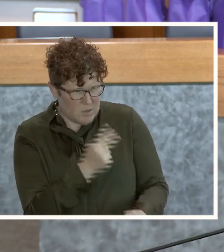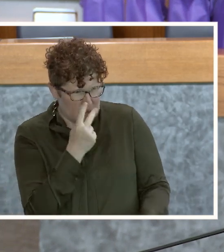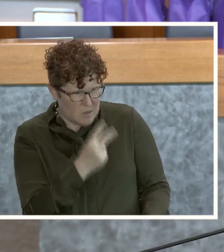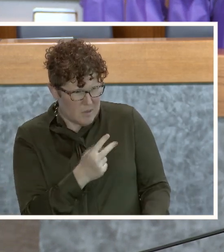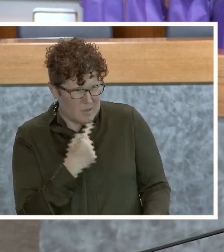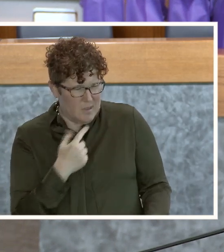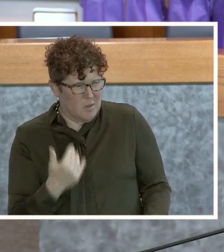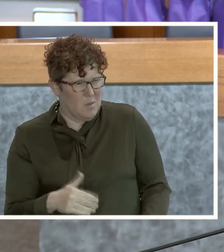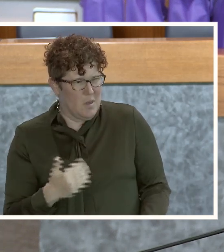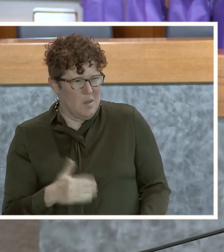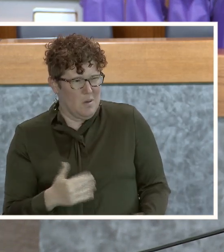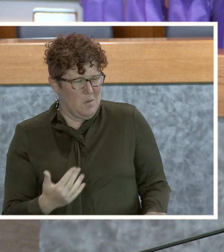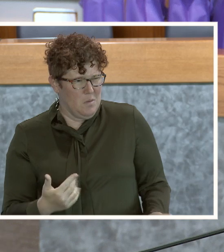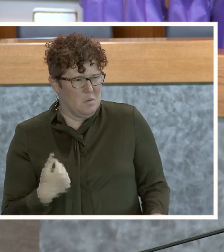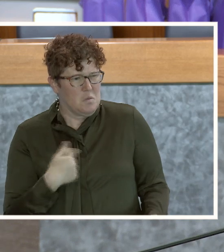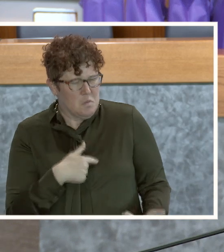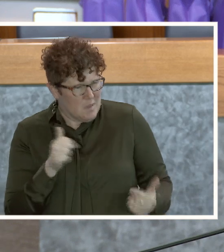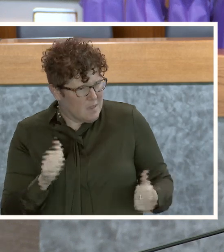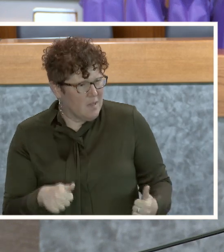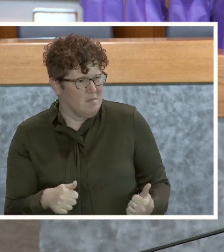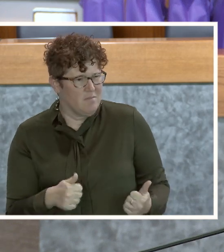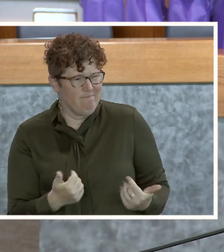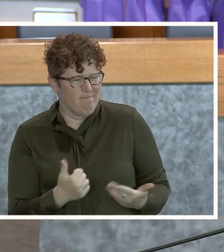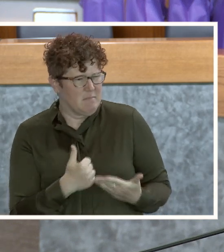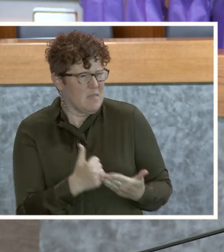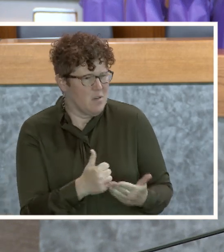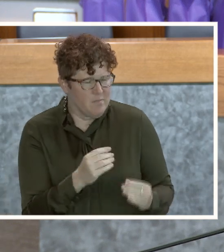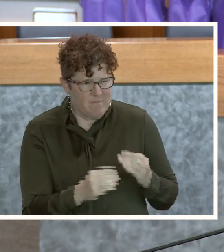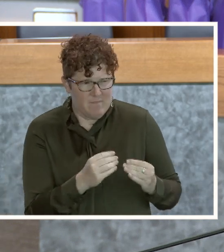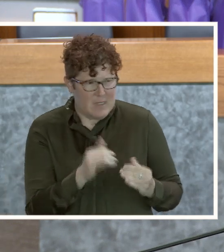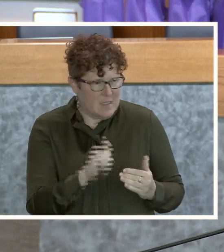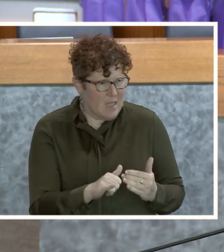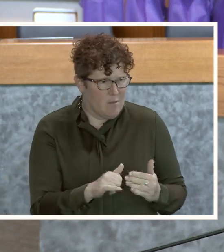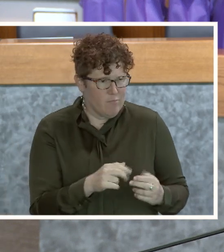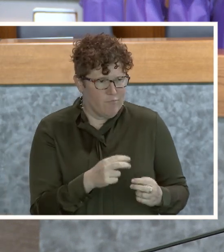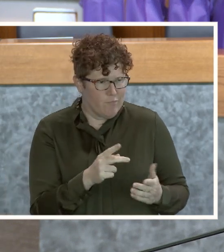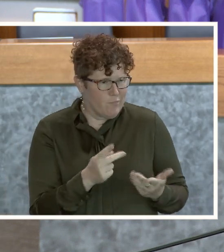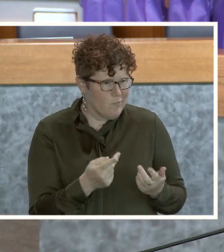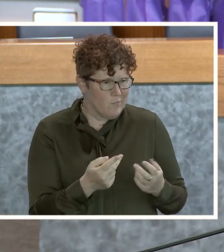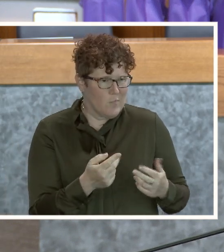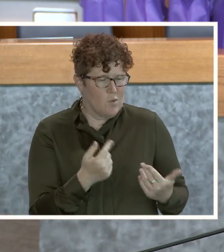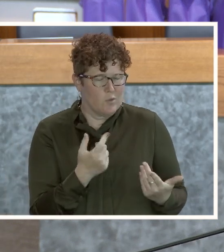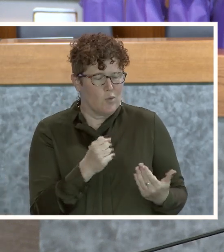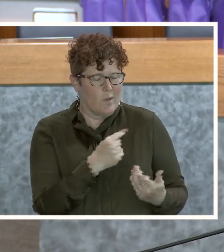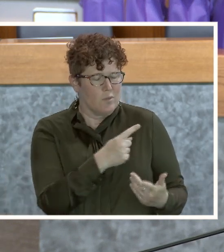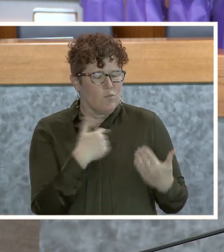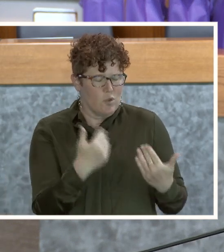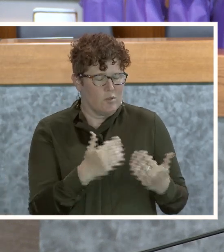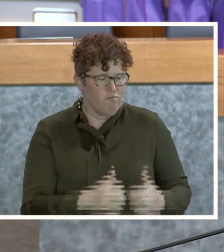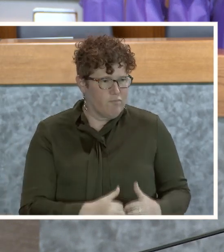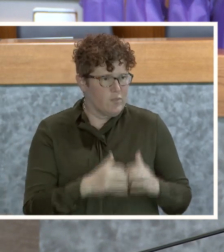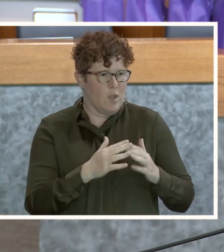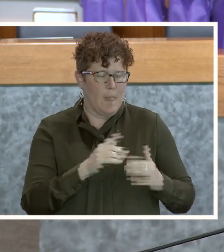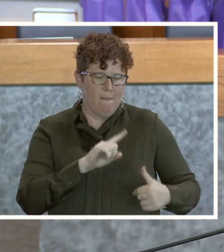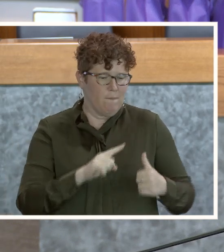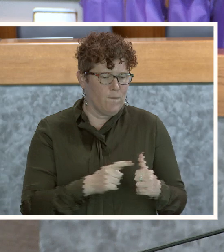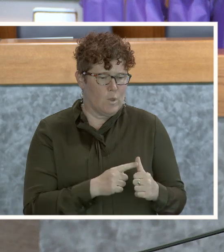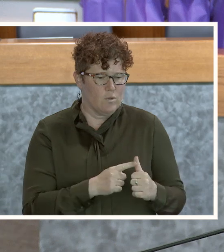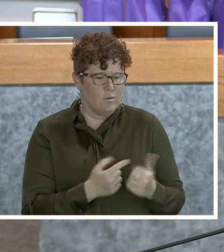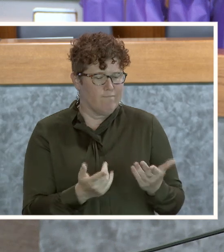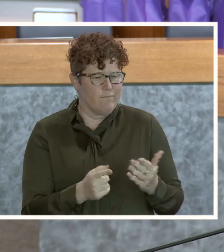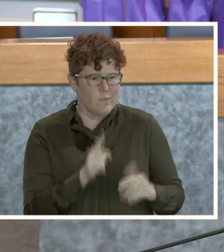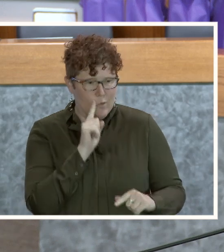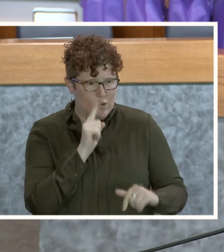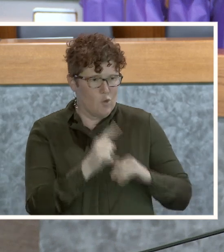thought, can do something about this. And they started the first ever automated victim notification system right there in Jefferson County,